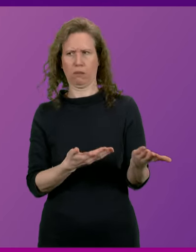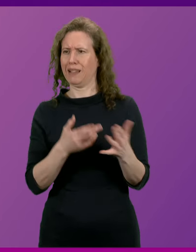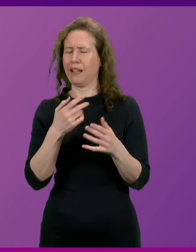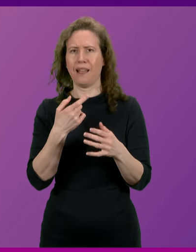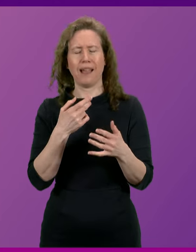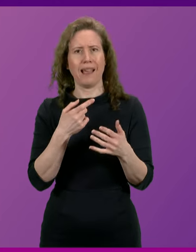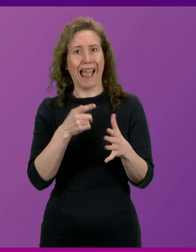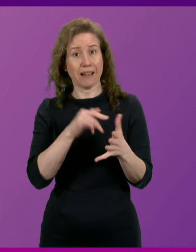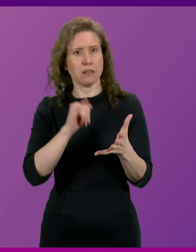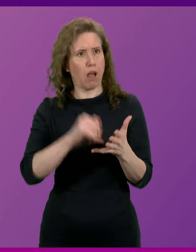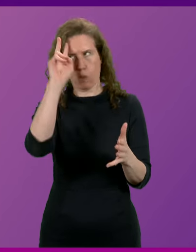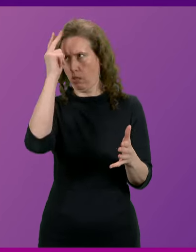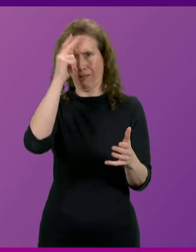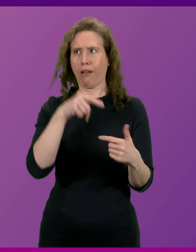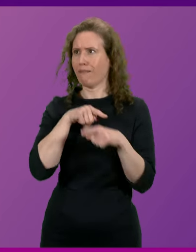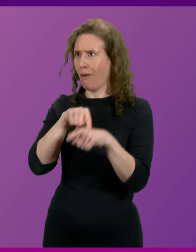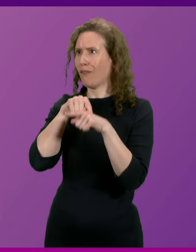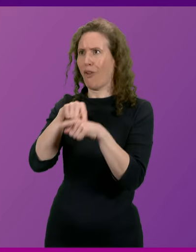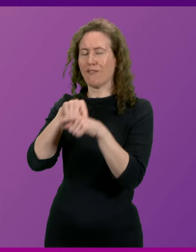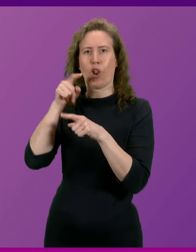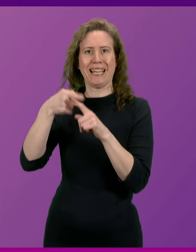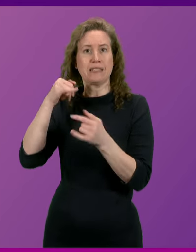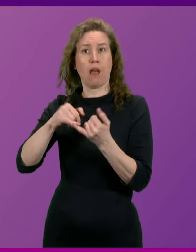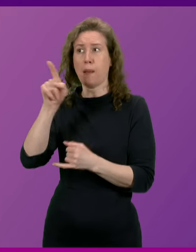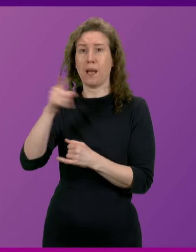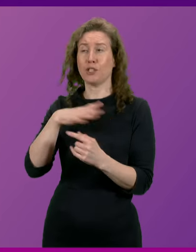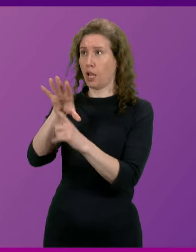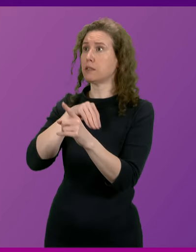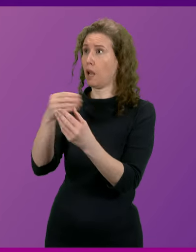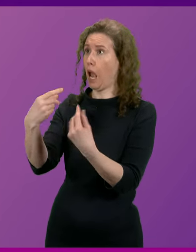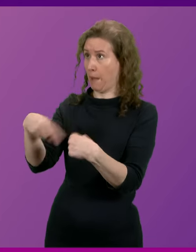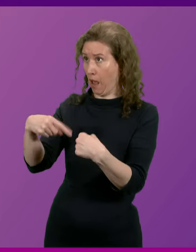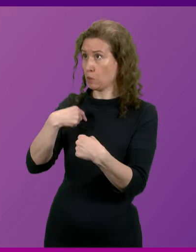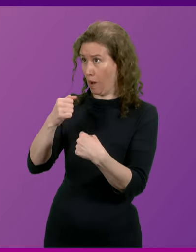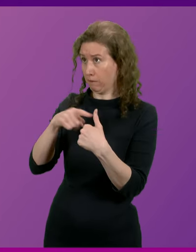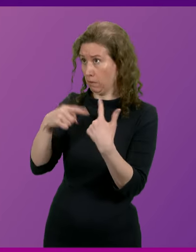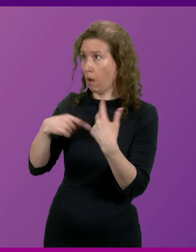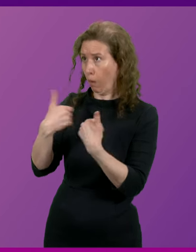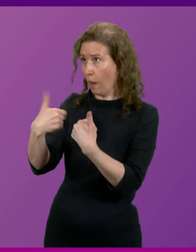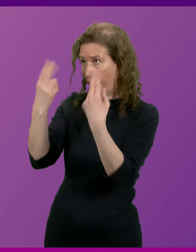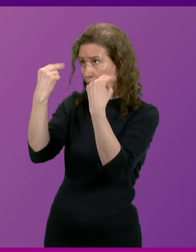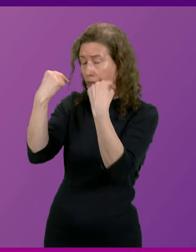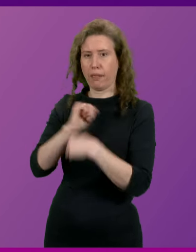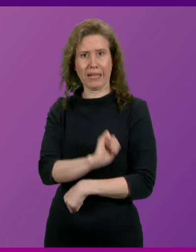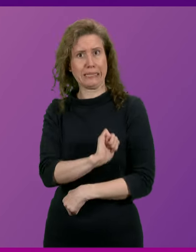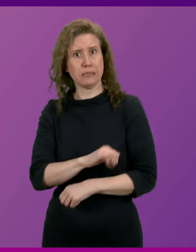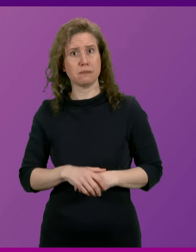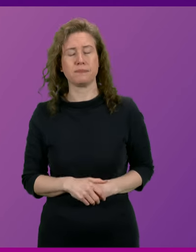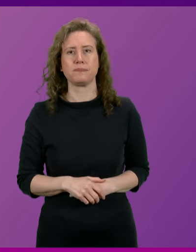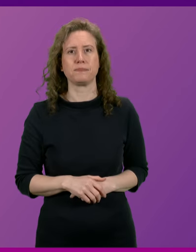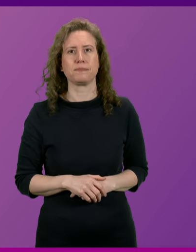presiding officer, that the only principles Anna Sauer has are those that Keir Starmer tells him he's allowed to have, presiding officer? Anna Sauer.